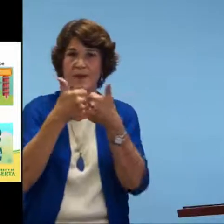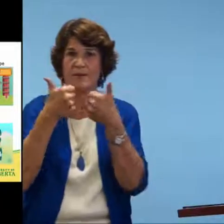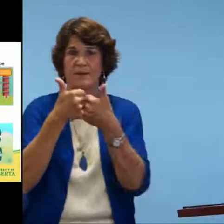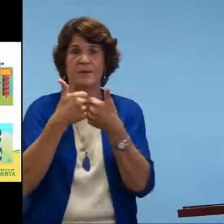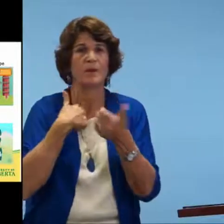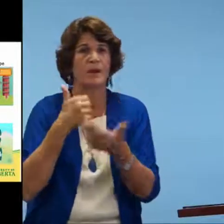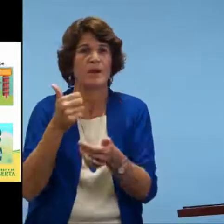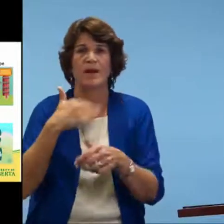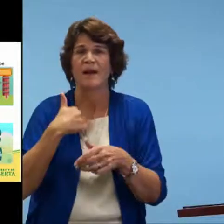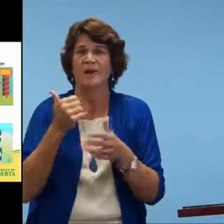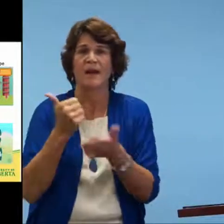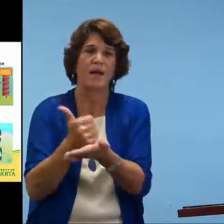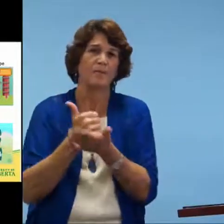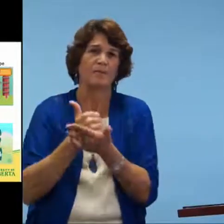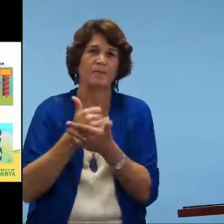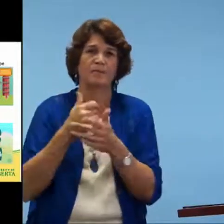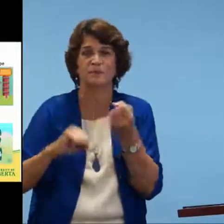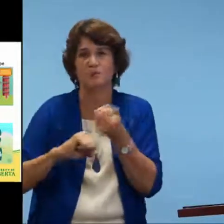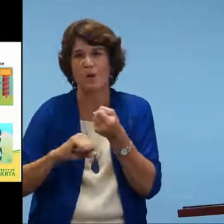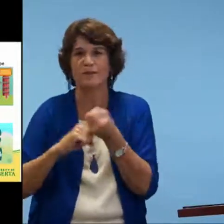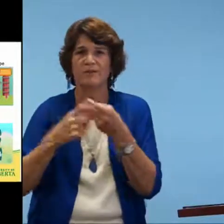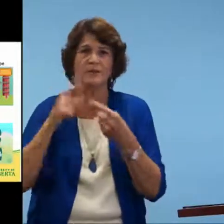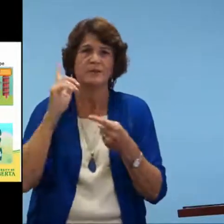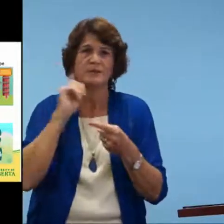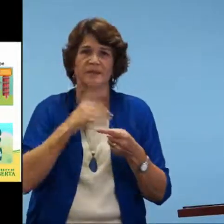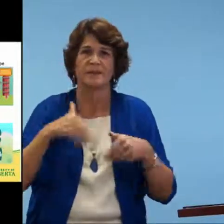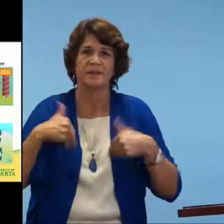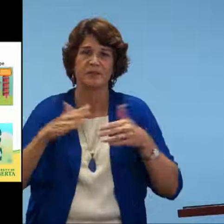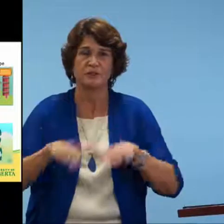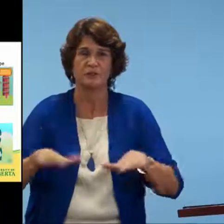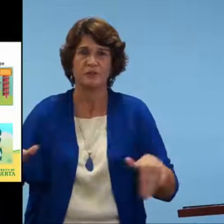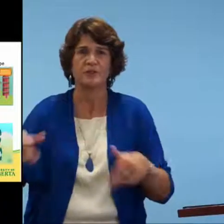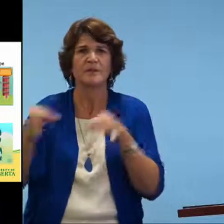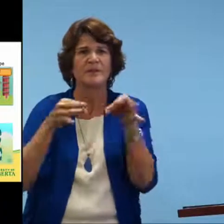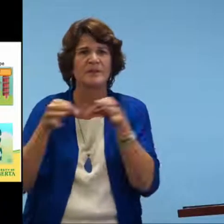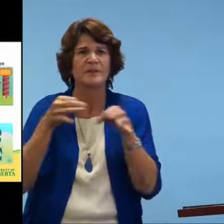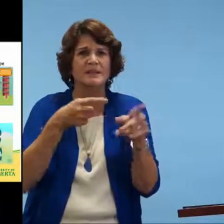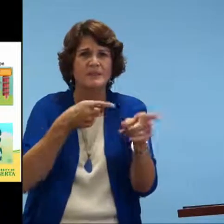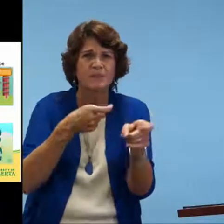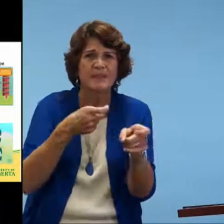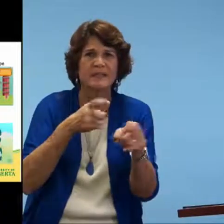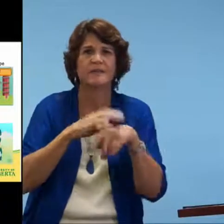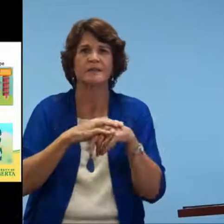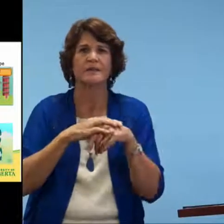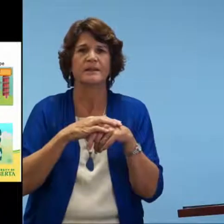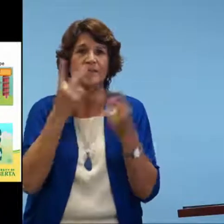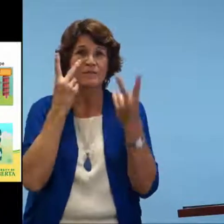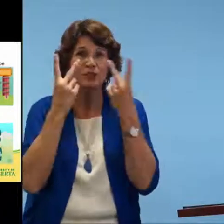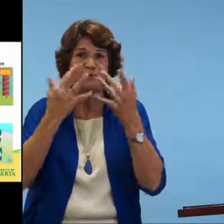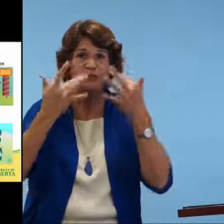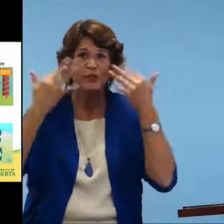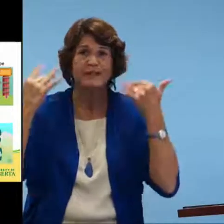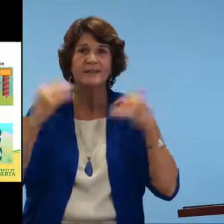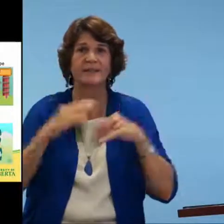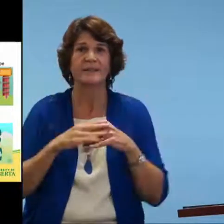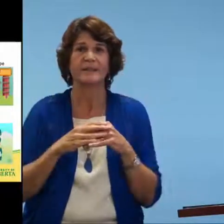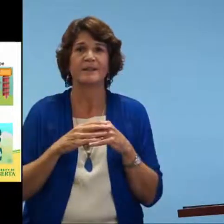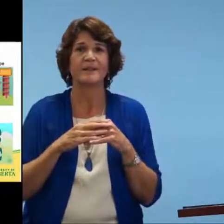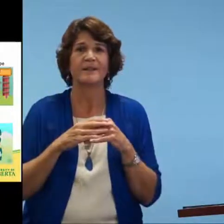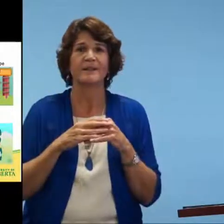So we have five different games. And we've had a lot of help from young deaf children to work through these games for